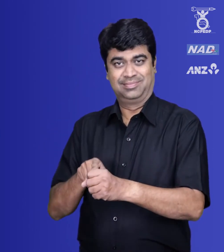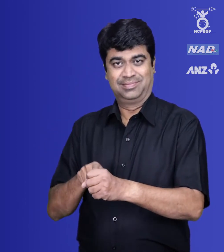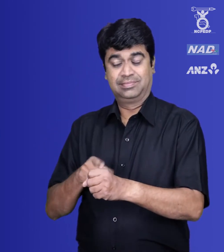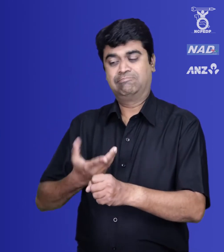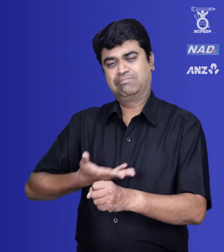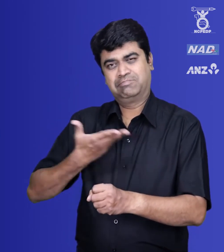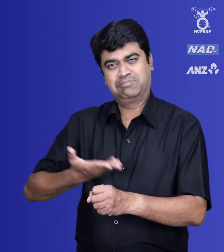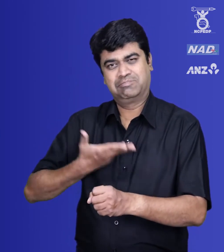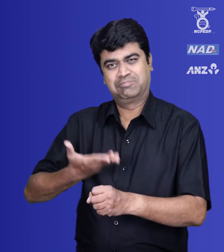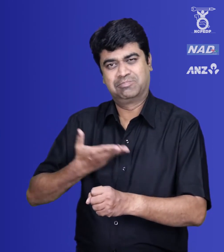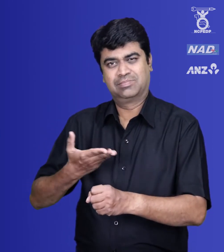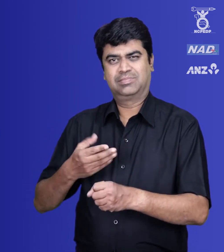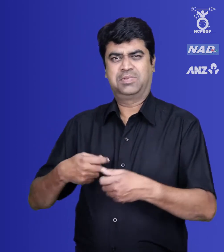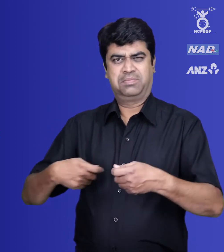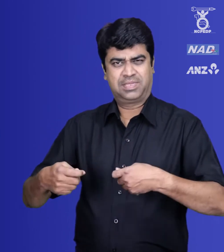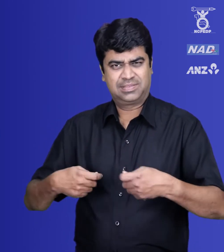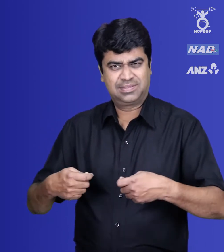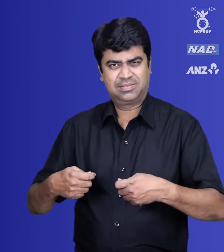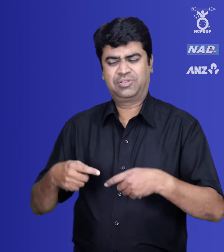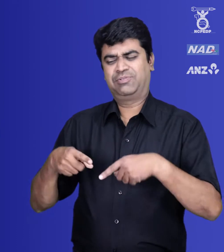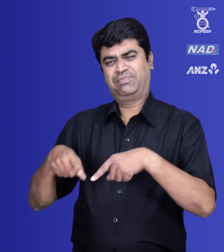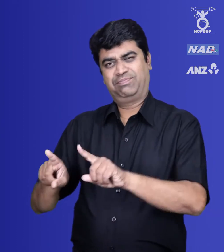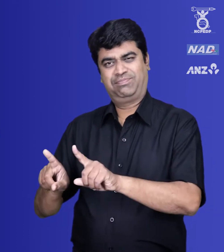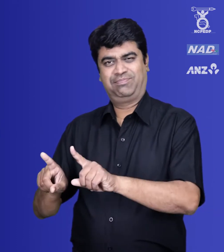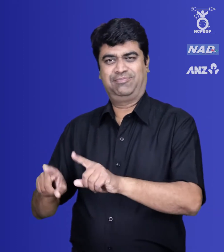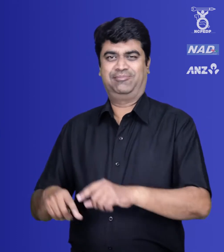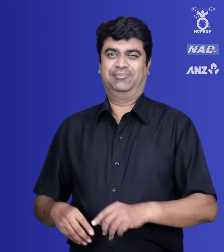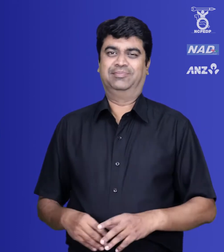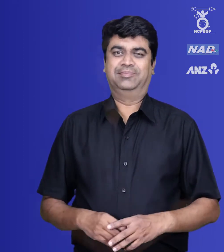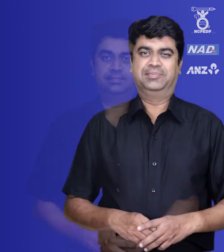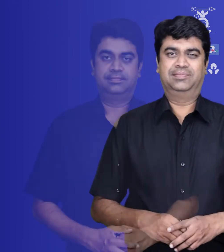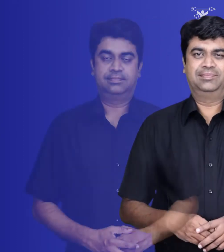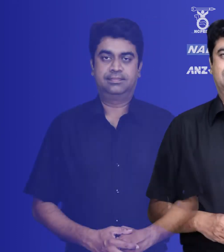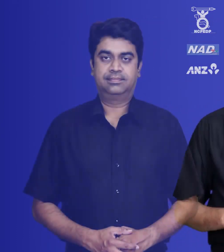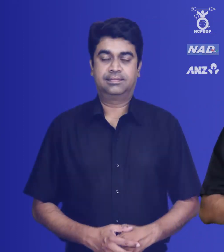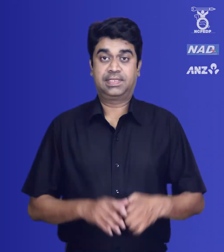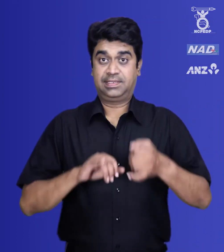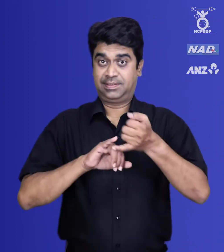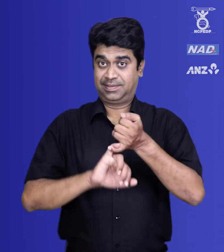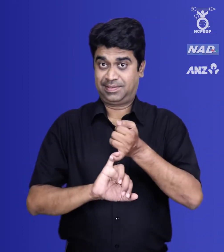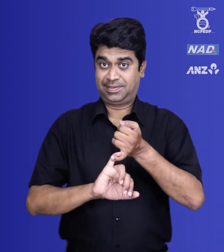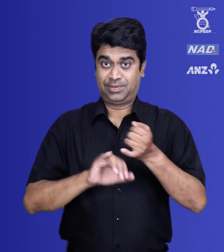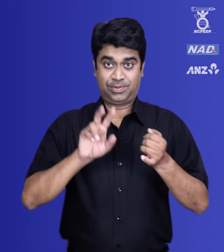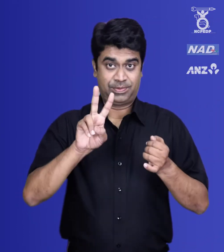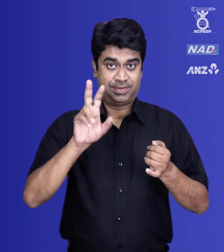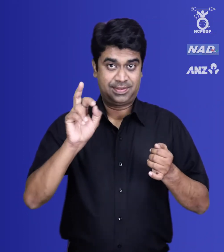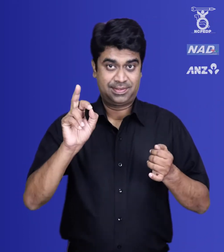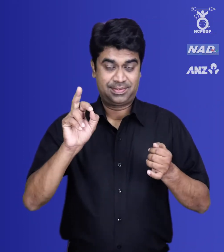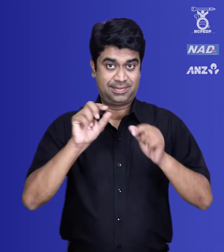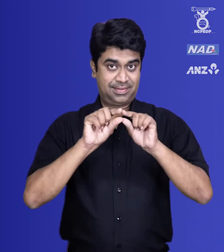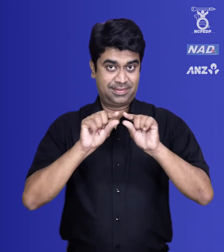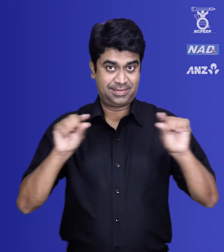-employment, including persons with disabilities. 20